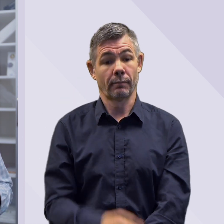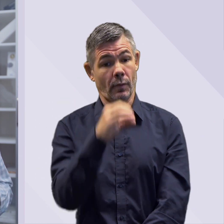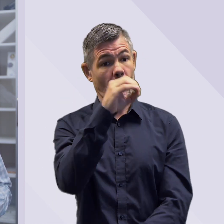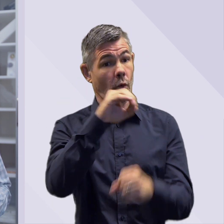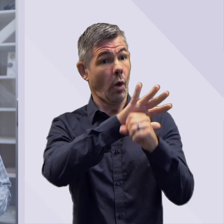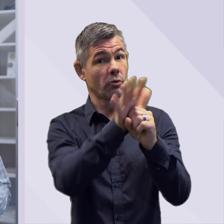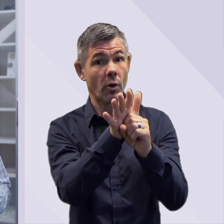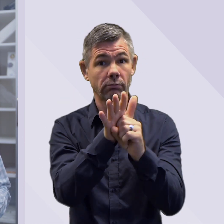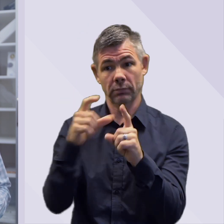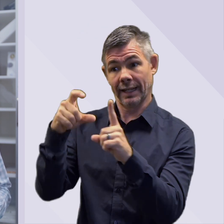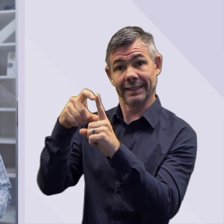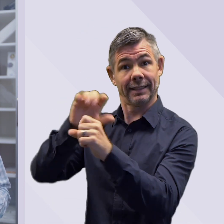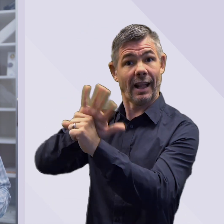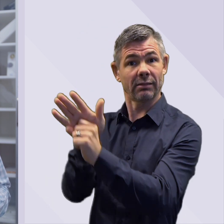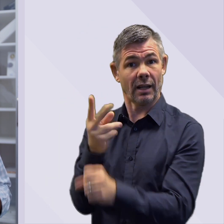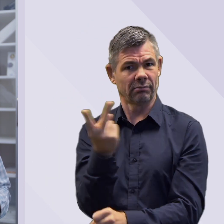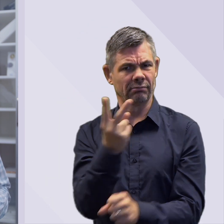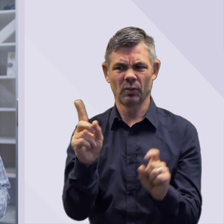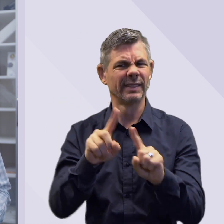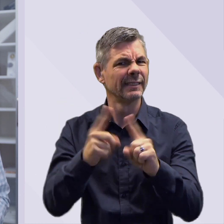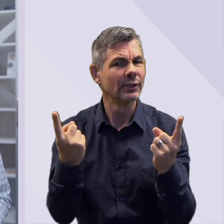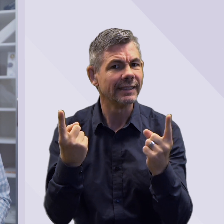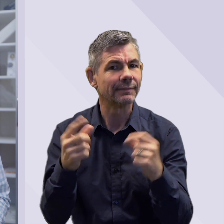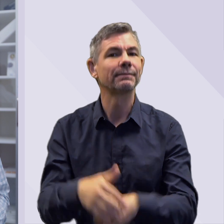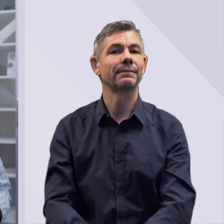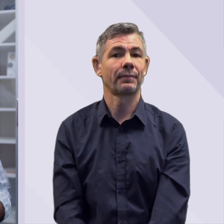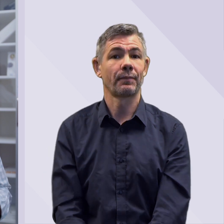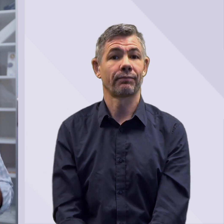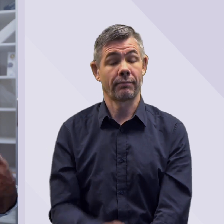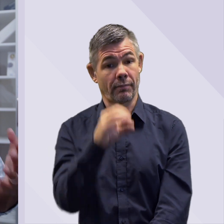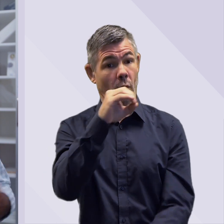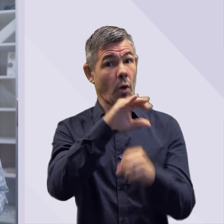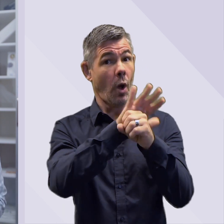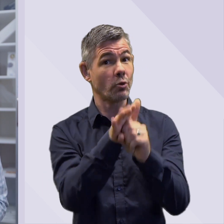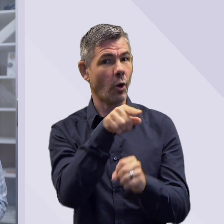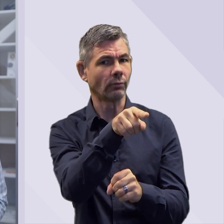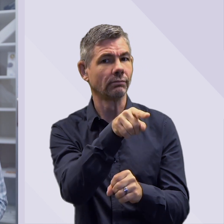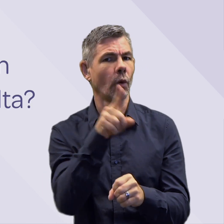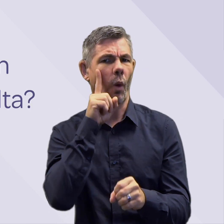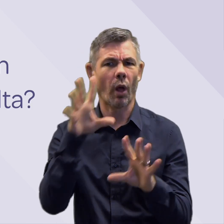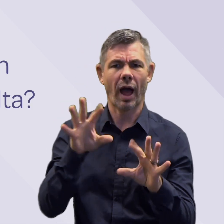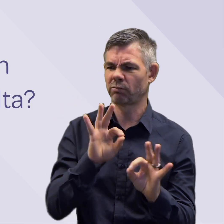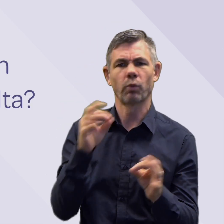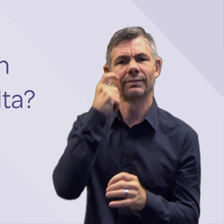make sure they test the vaccines to check for its safety before they recommend it.